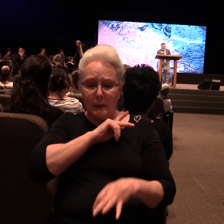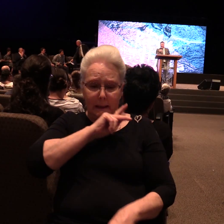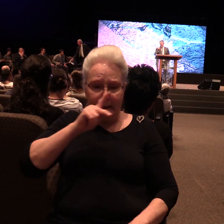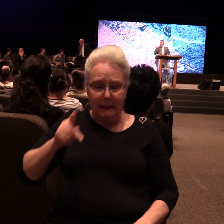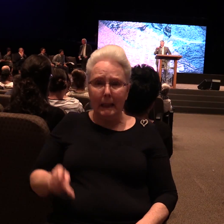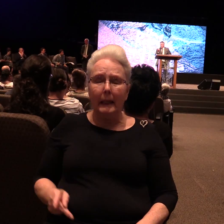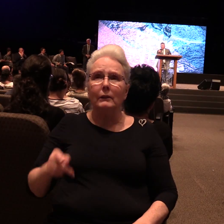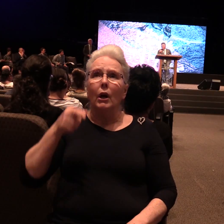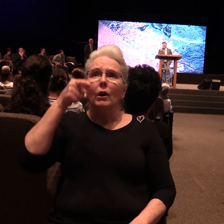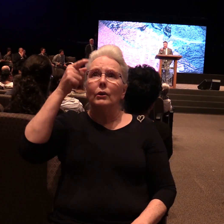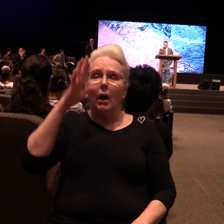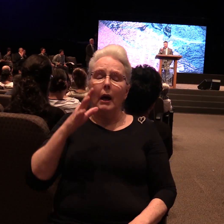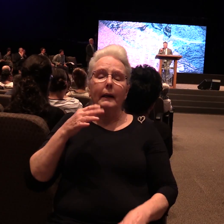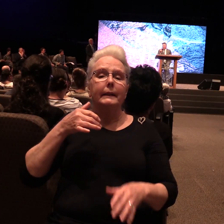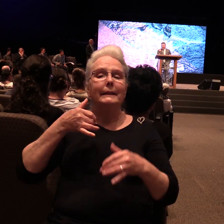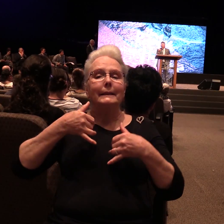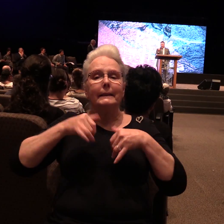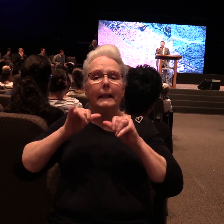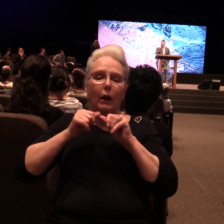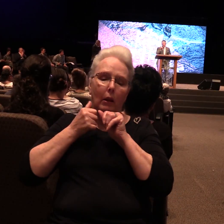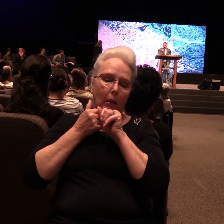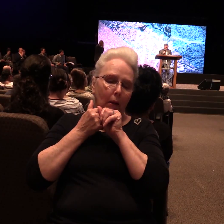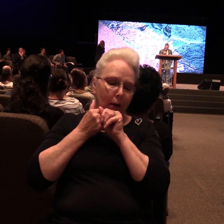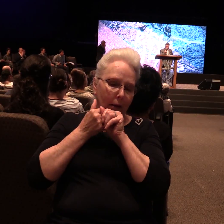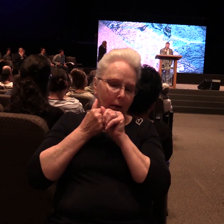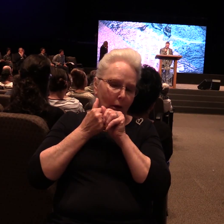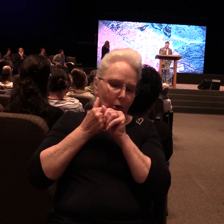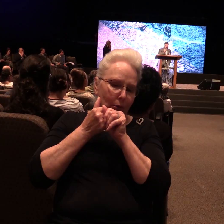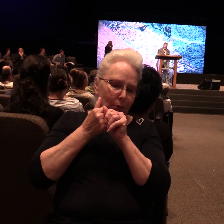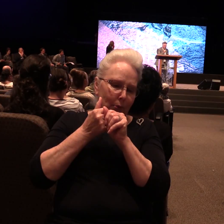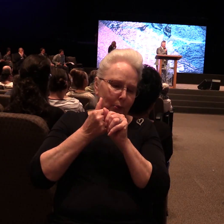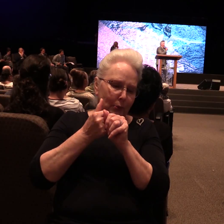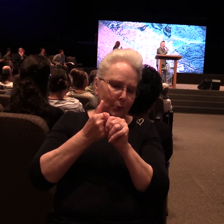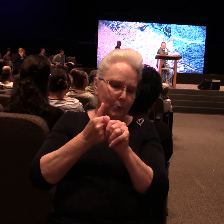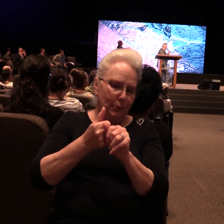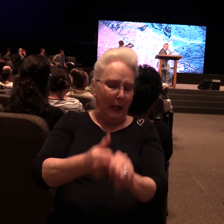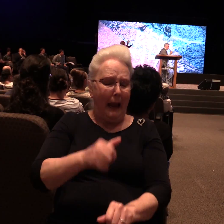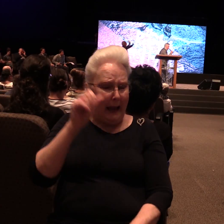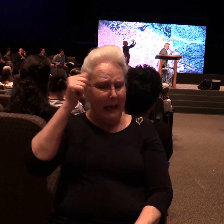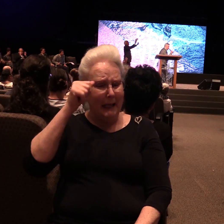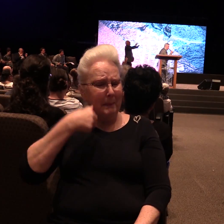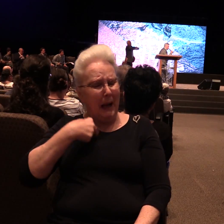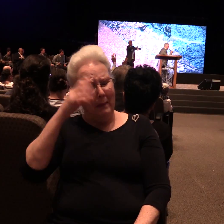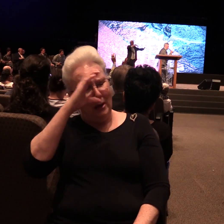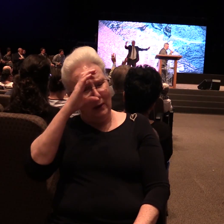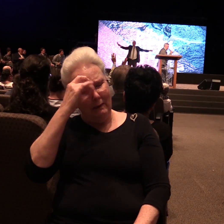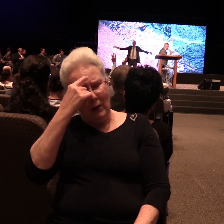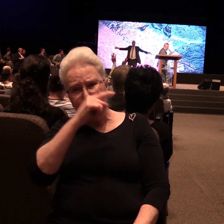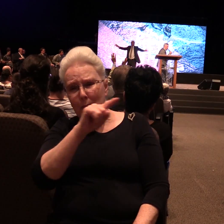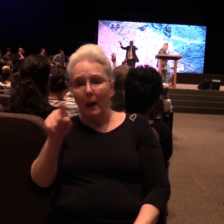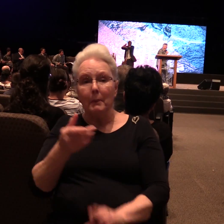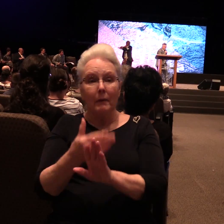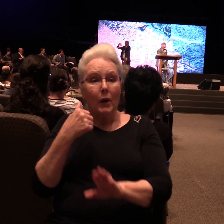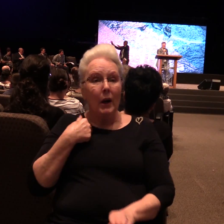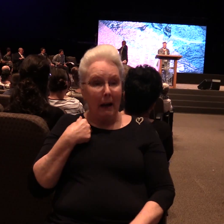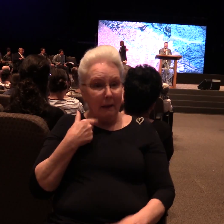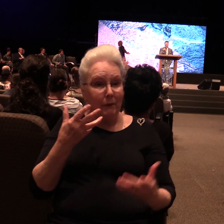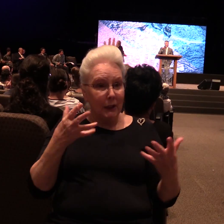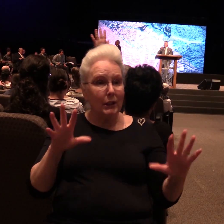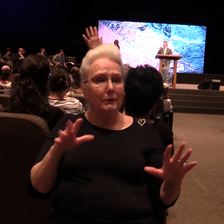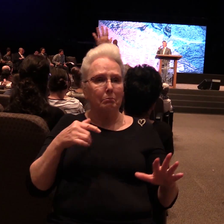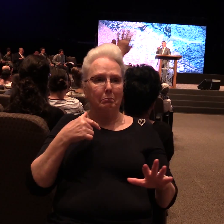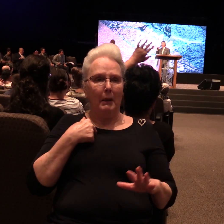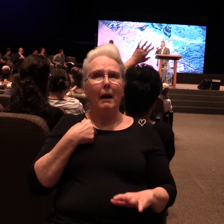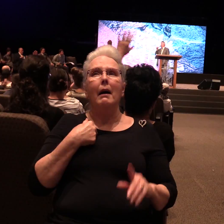God came. I'm coming down to get you, Adam. I'm coming down to get you. And before I'm finished, I'll redeem you to myself.